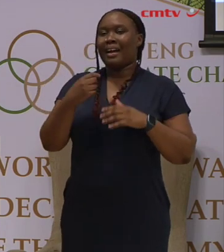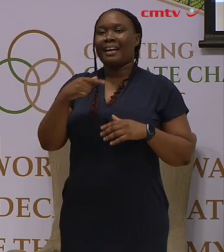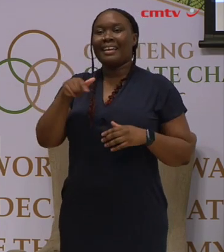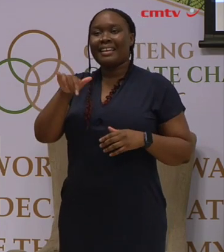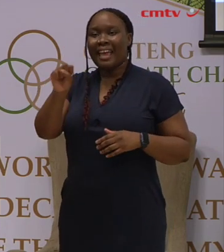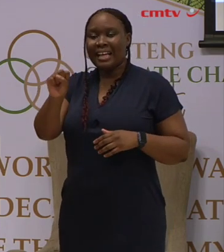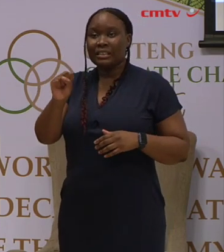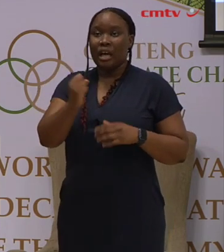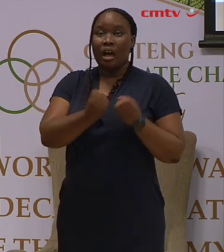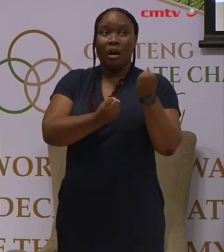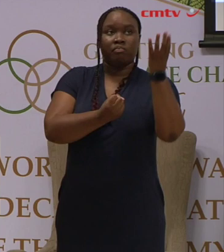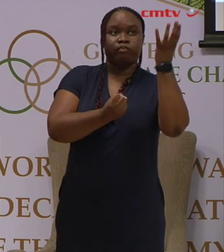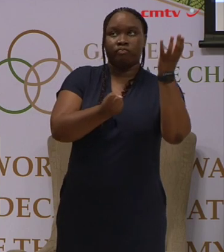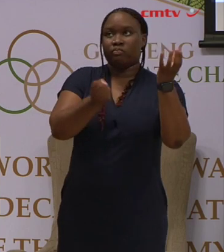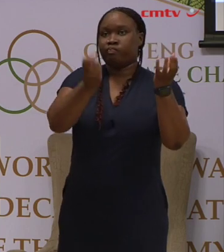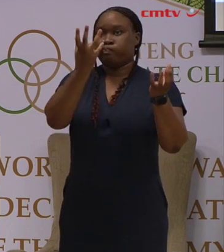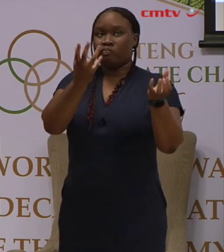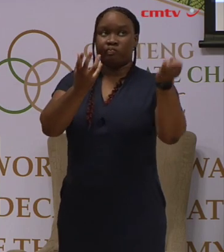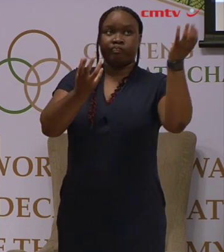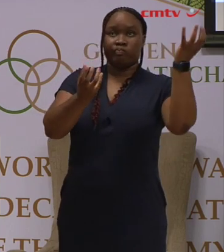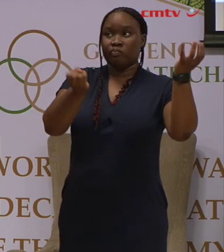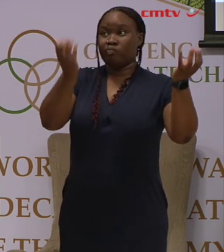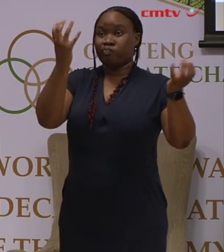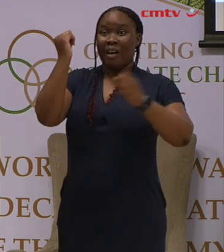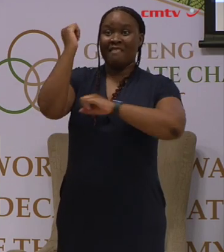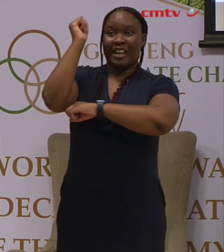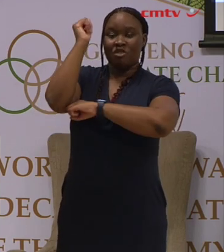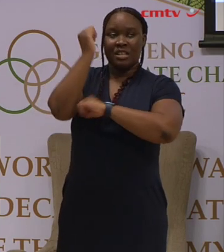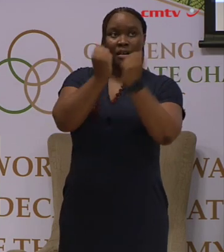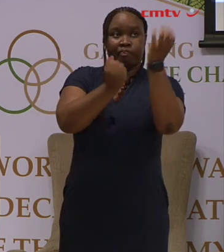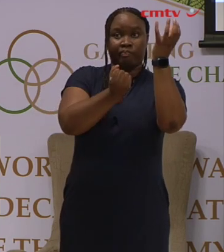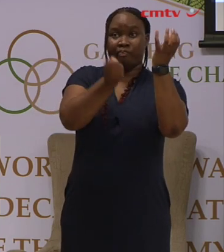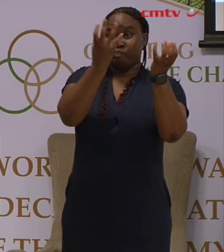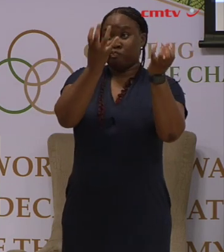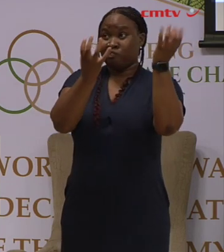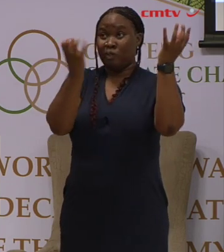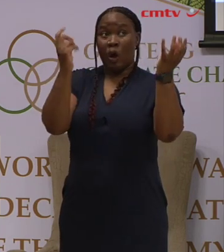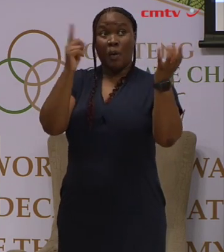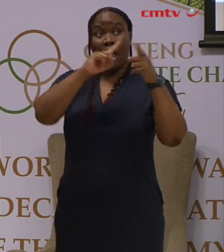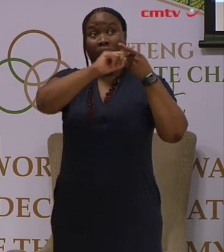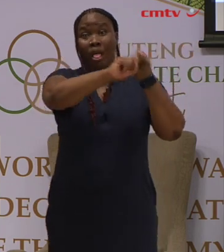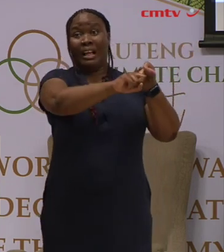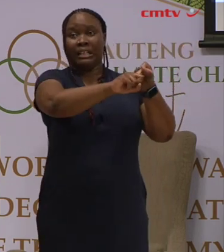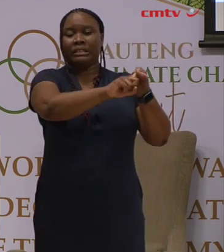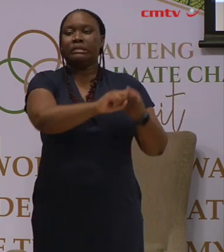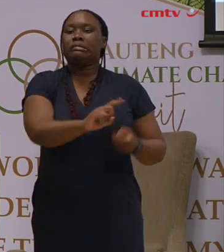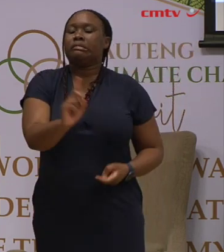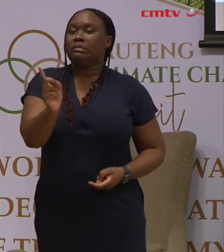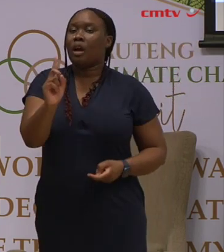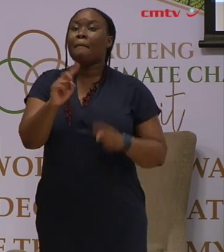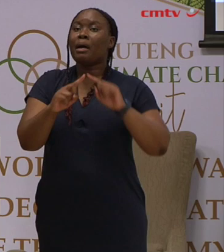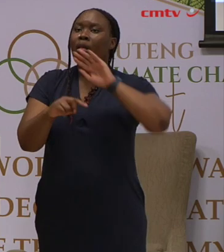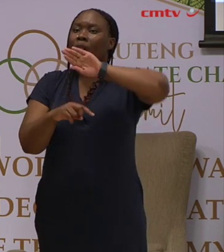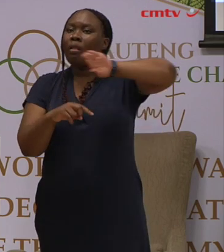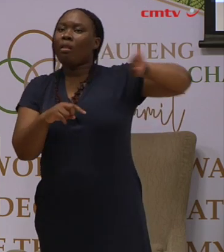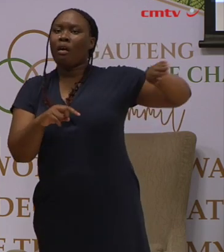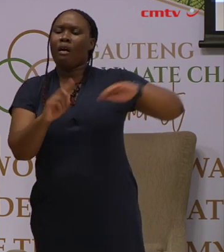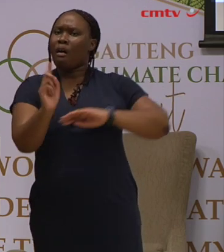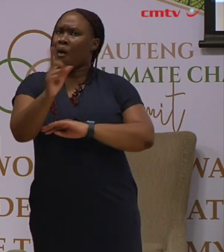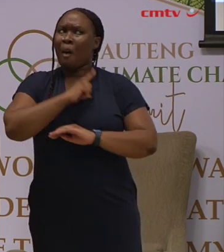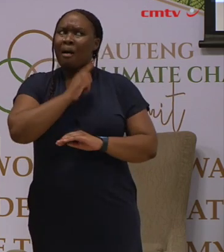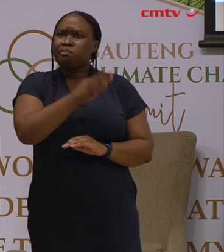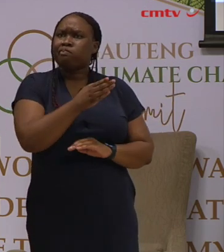we simply cannot ignore that aspect because we know that that industry continues to